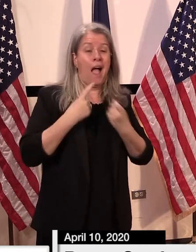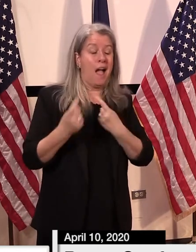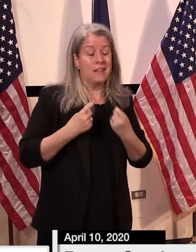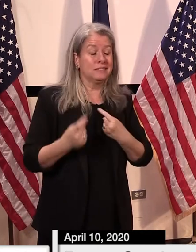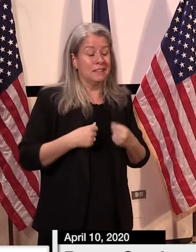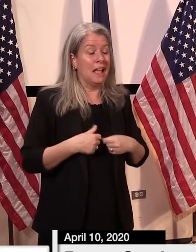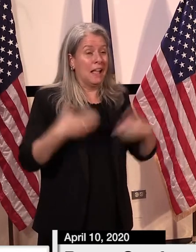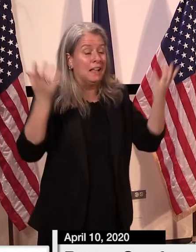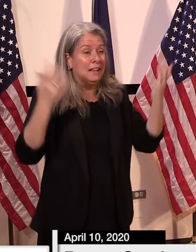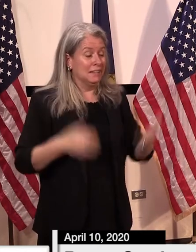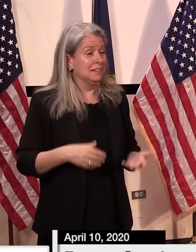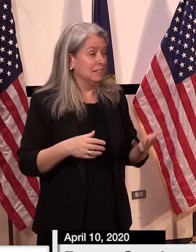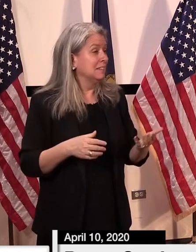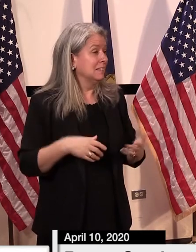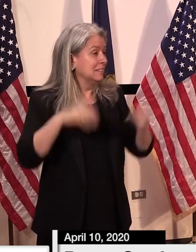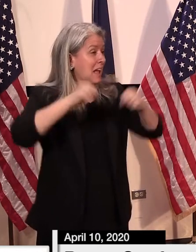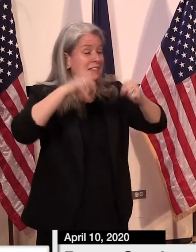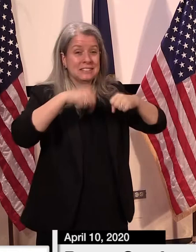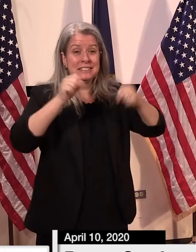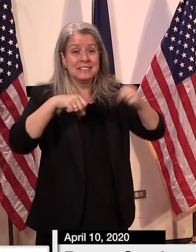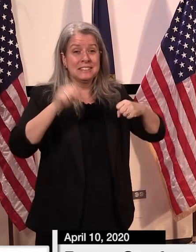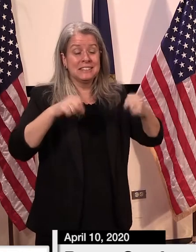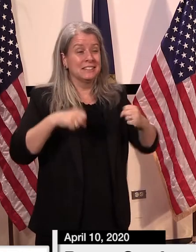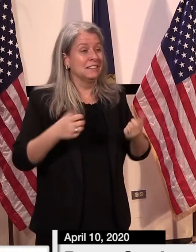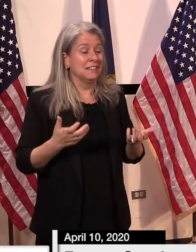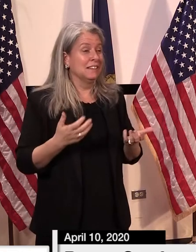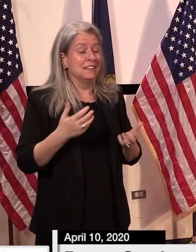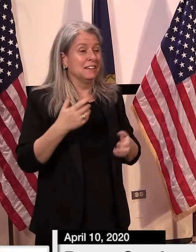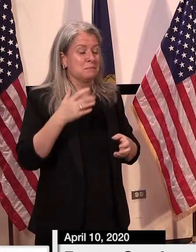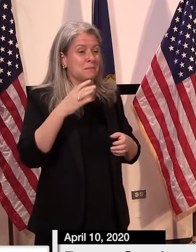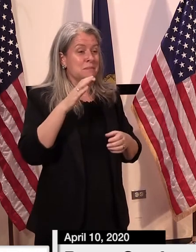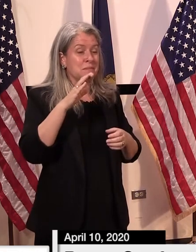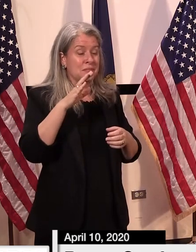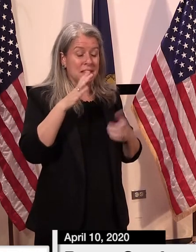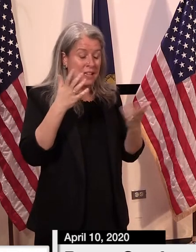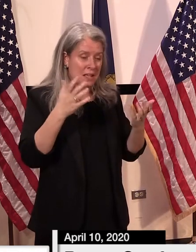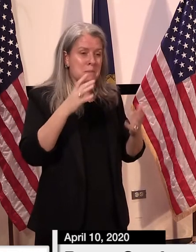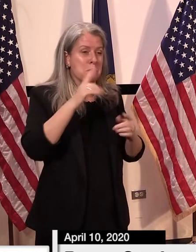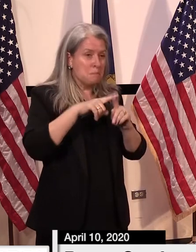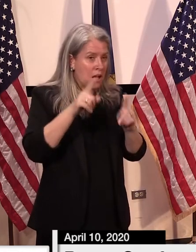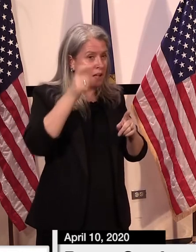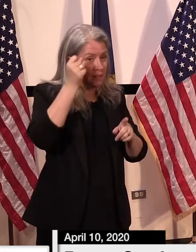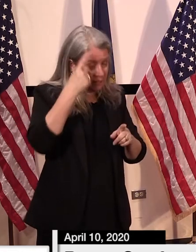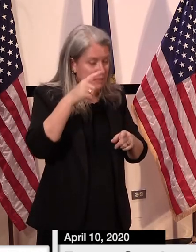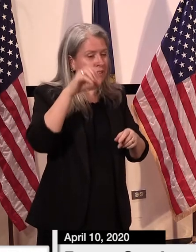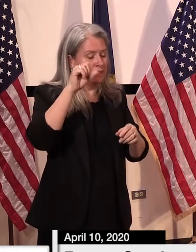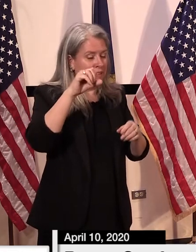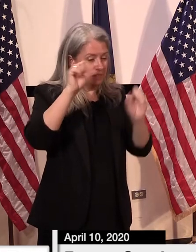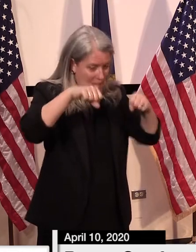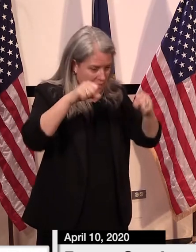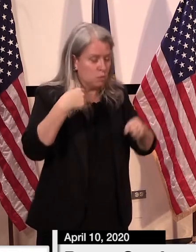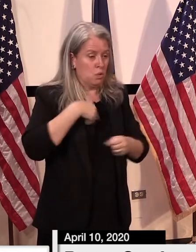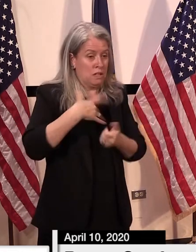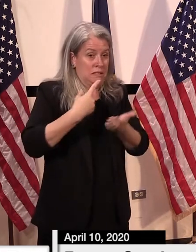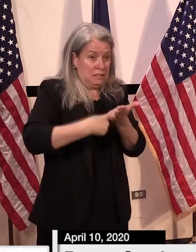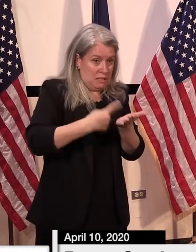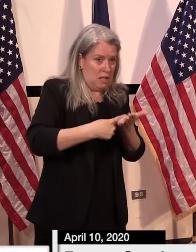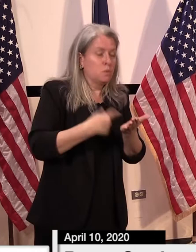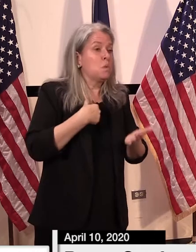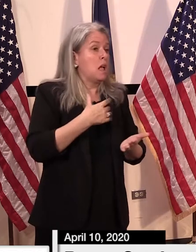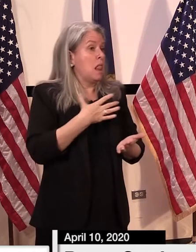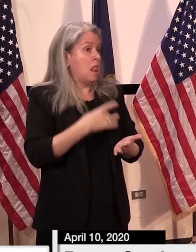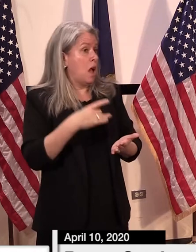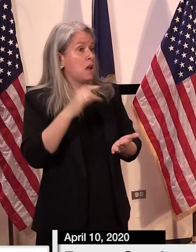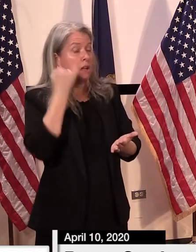the time and um i i will just say that if they are they are in the discussion we would like to find one